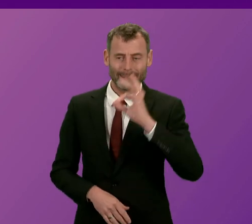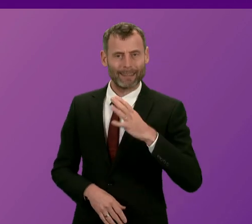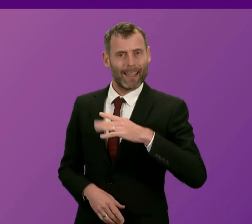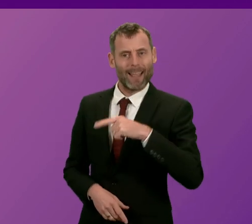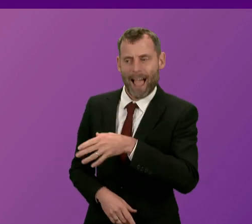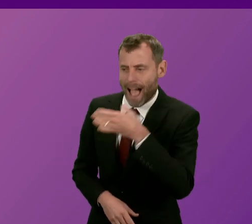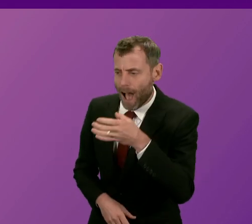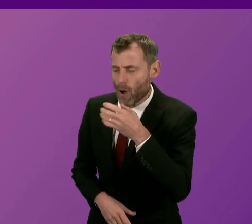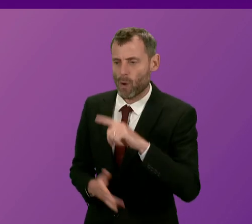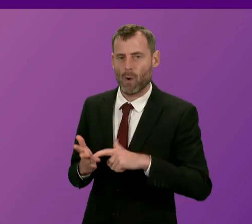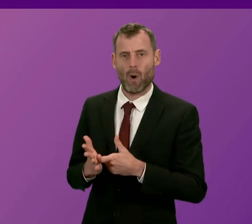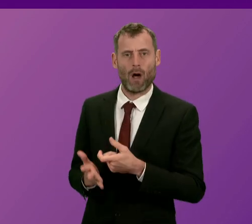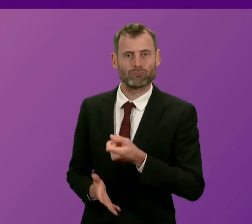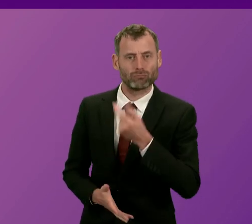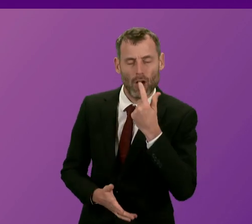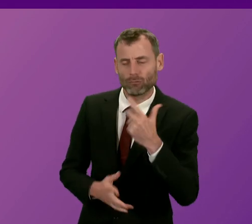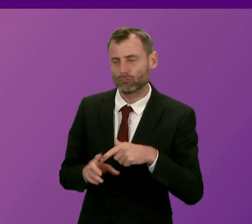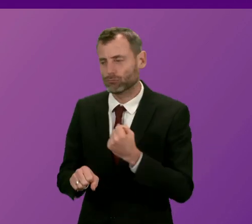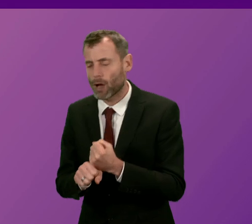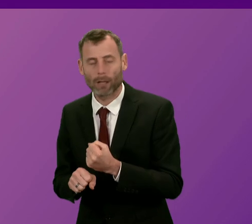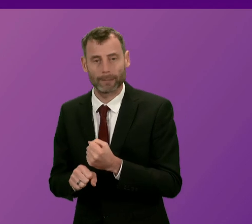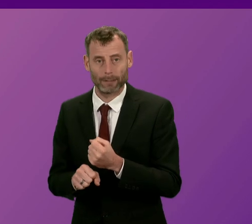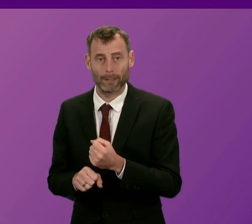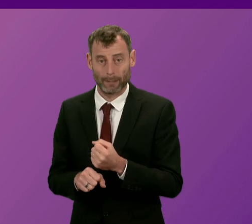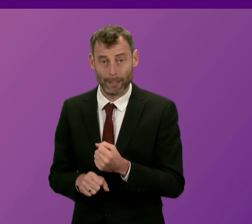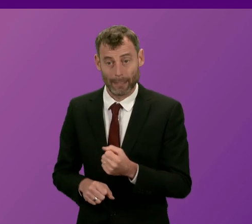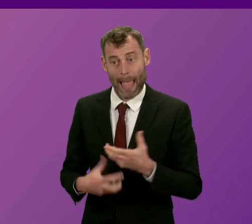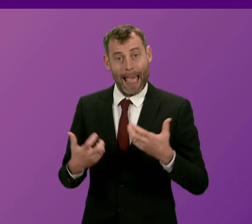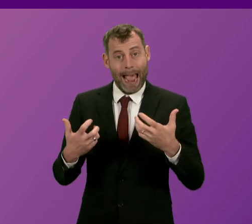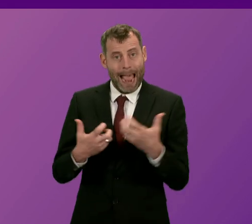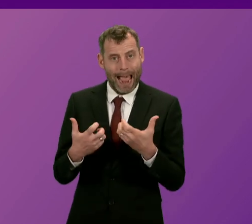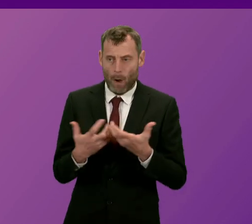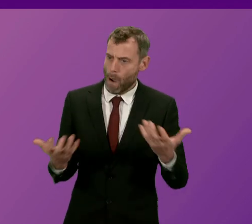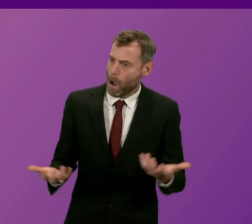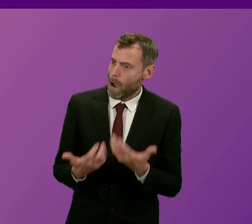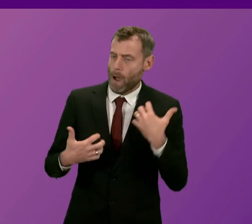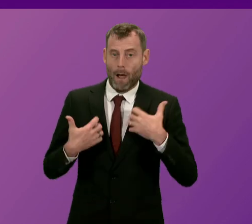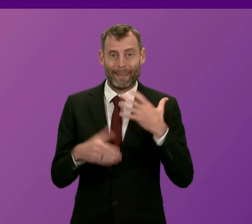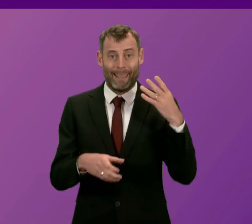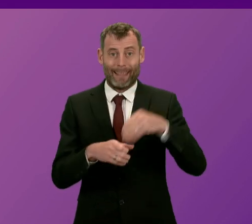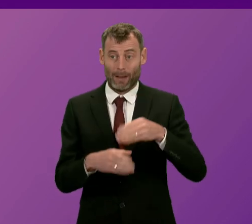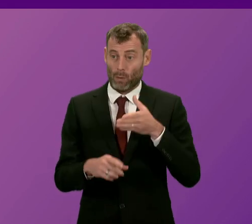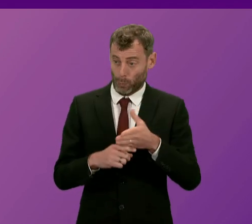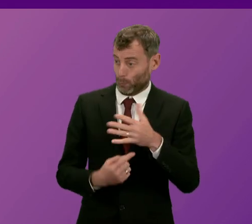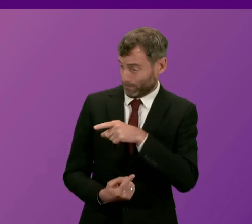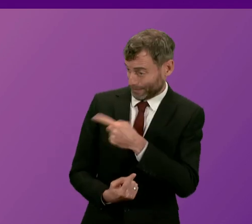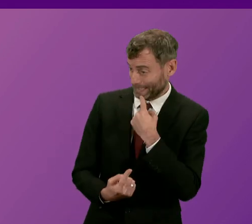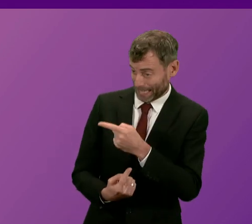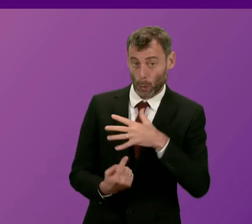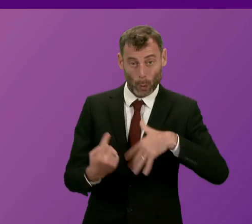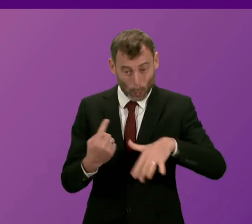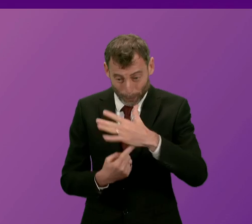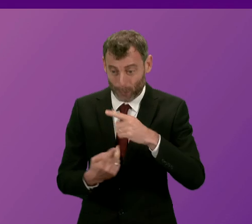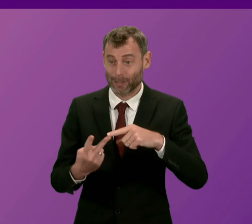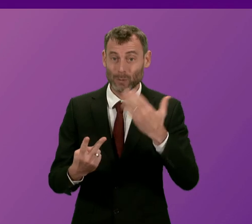or drug dependency can often be delivered by participation in many of the organisations and activities that Mr Whittle puts to me